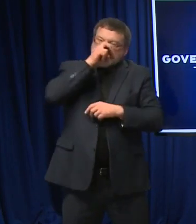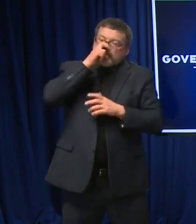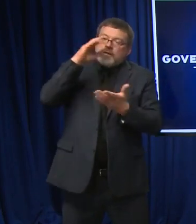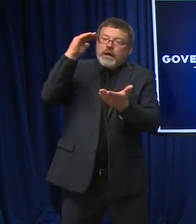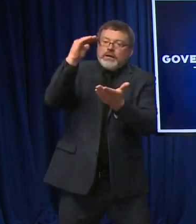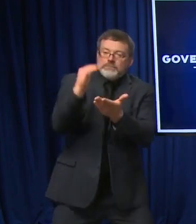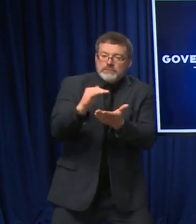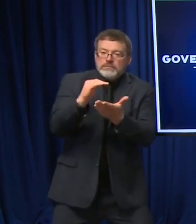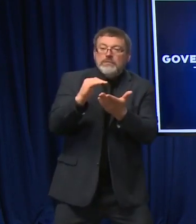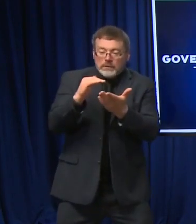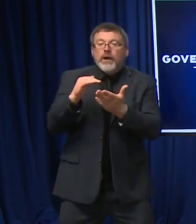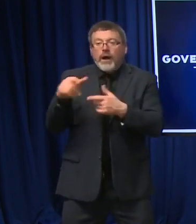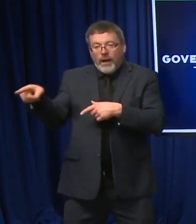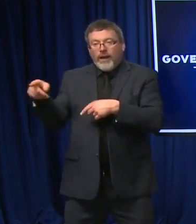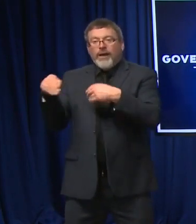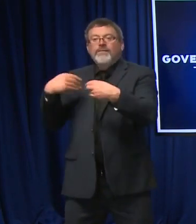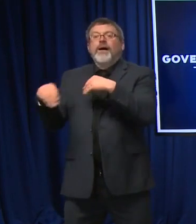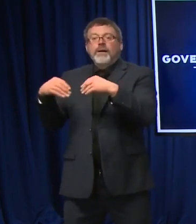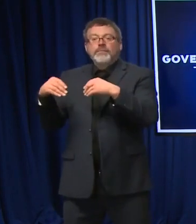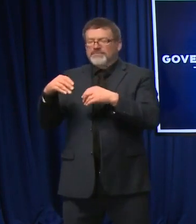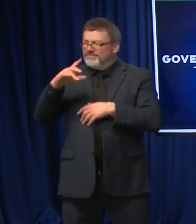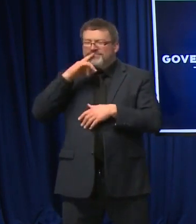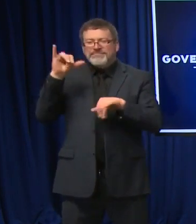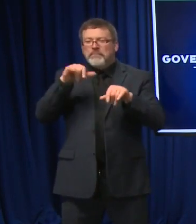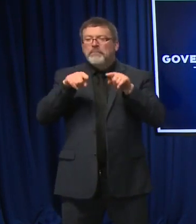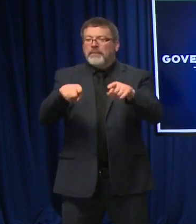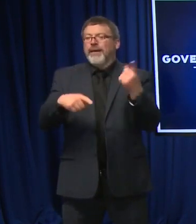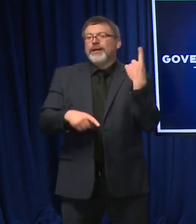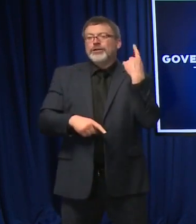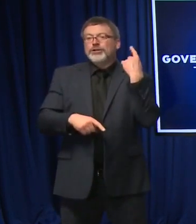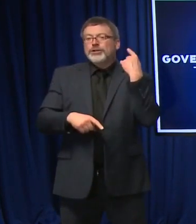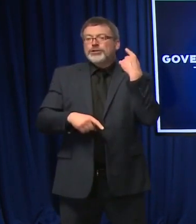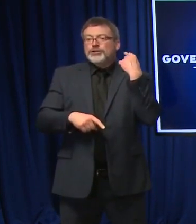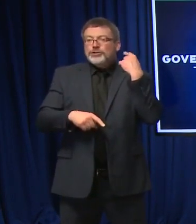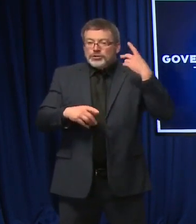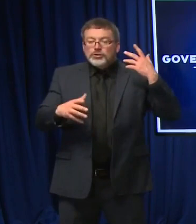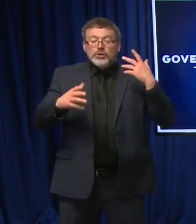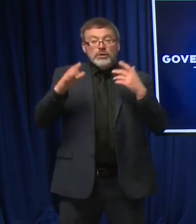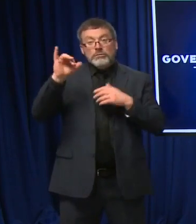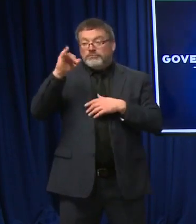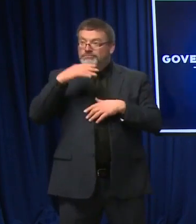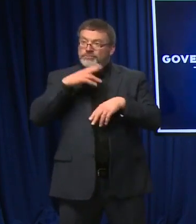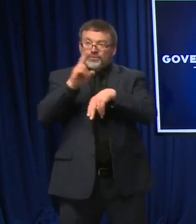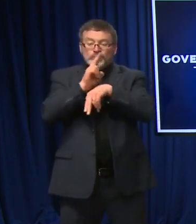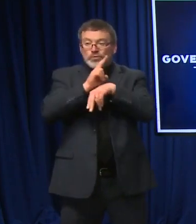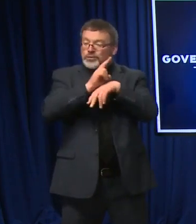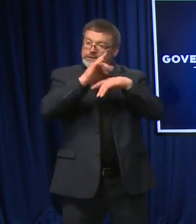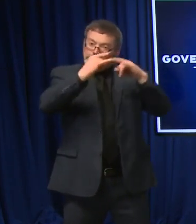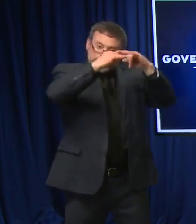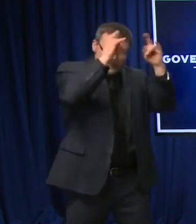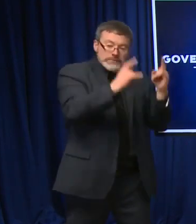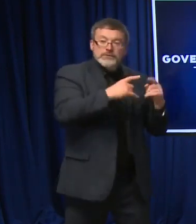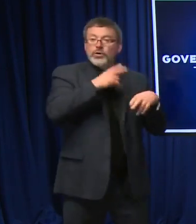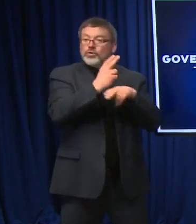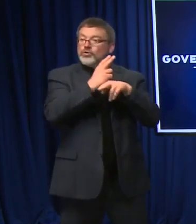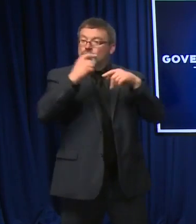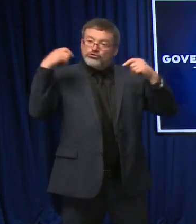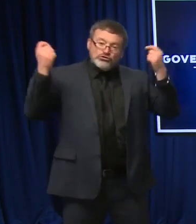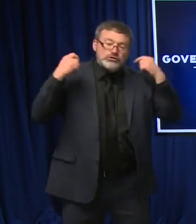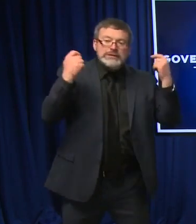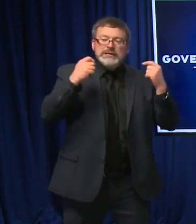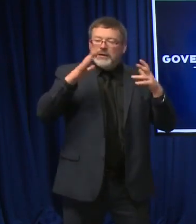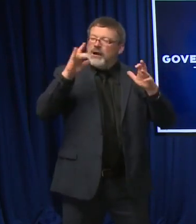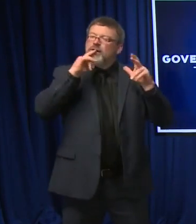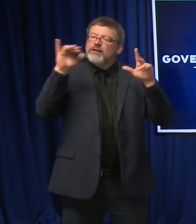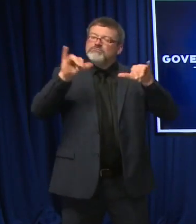these tent sites, or the field house sites themselves, allowing that to happen, but in the four walls of the hospital so that you're much more efficient with the